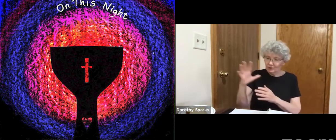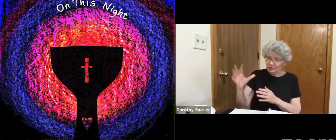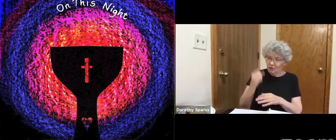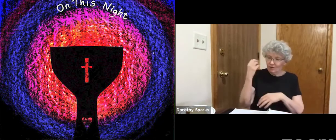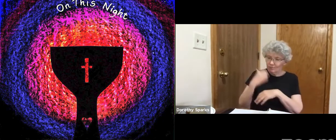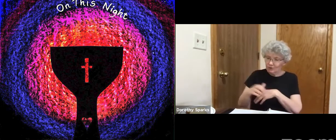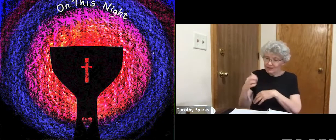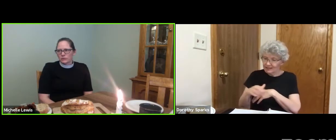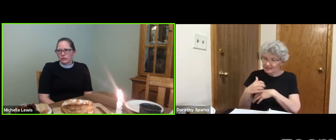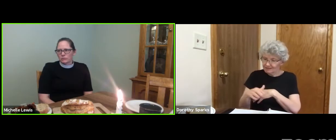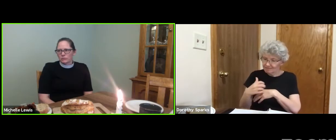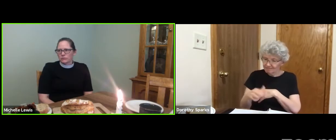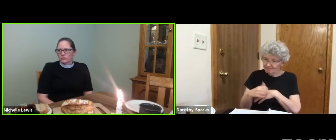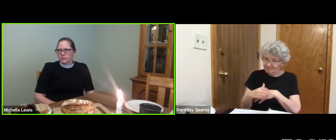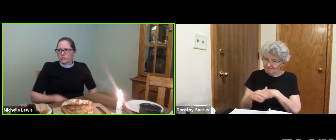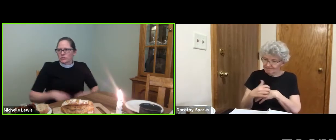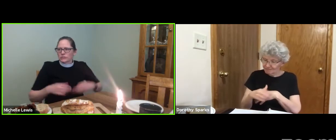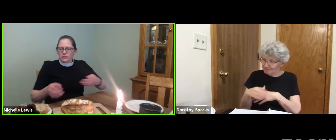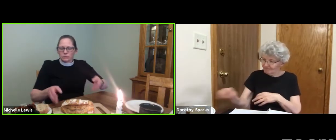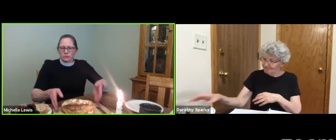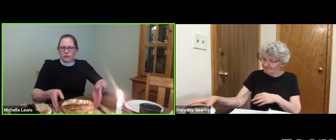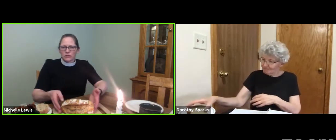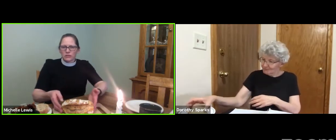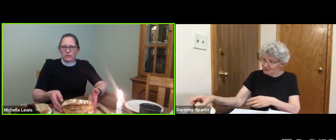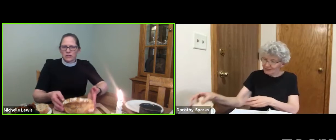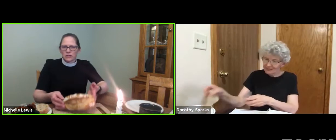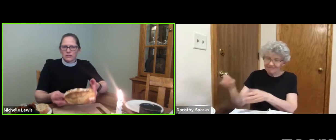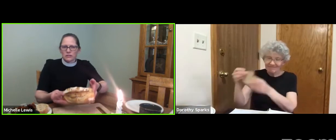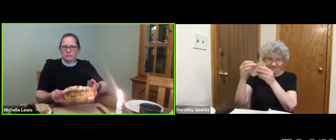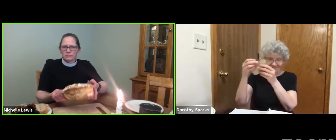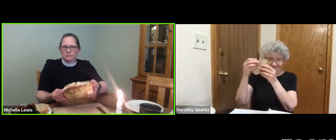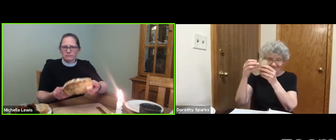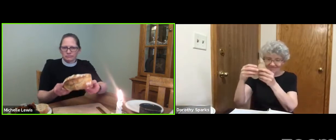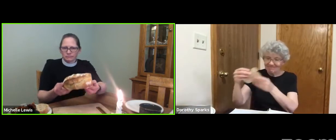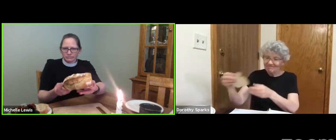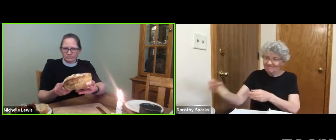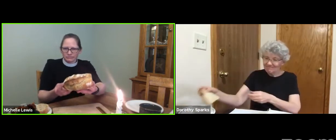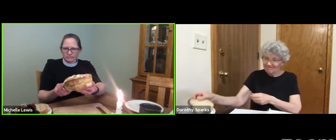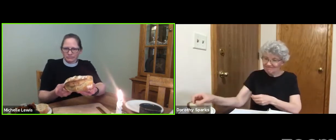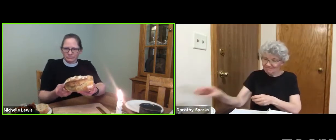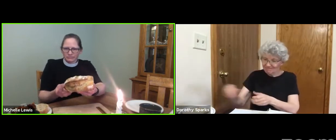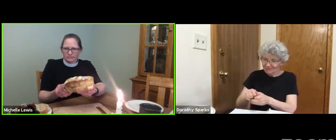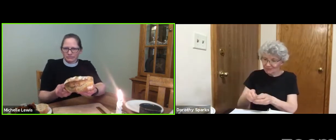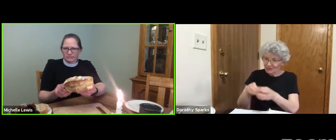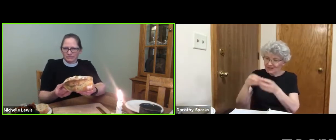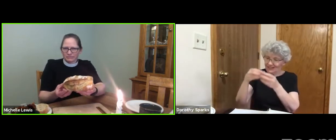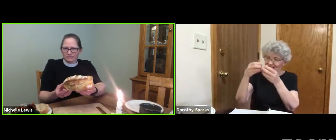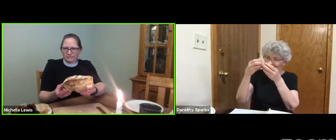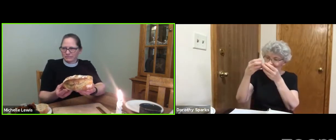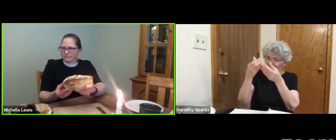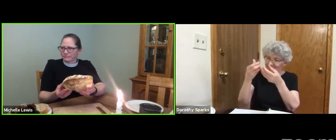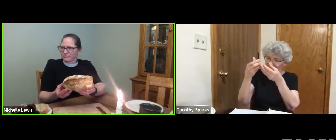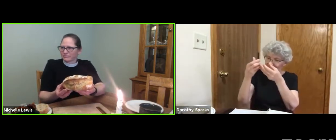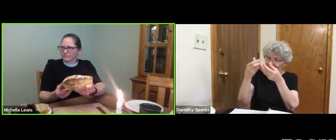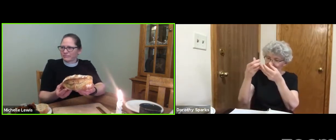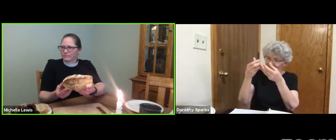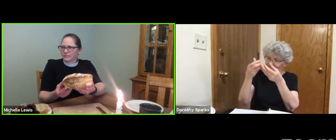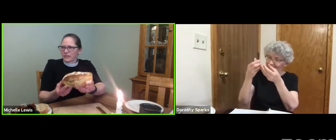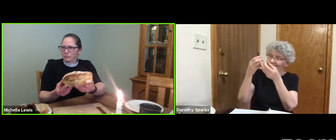During the meal, Jesus took some bread in his hands. He blessed the bread and broke